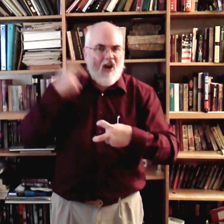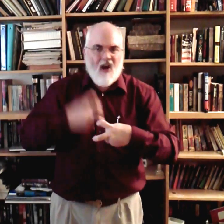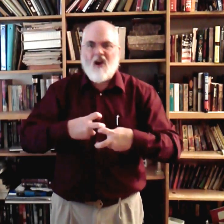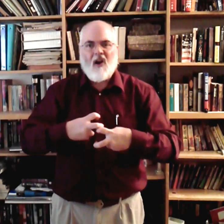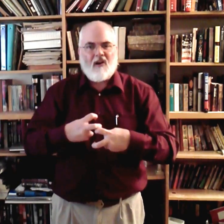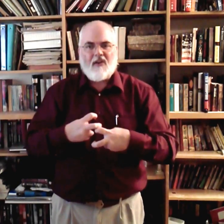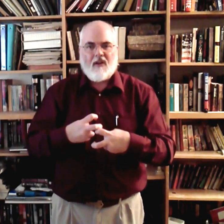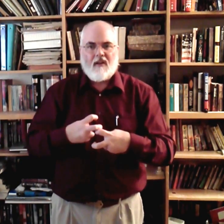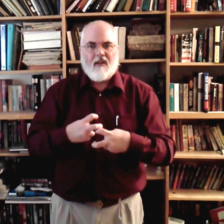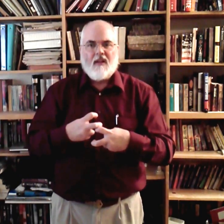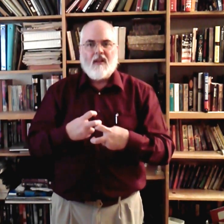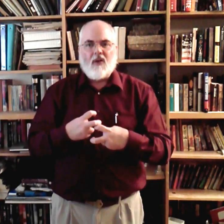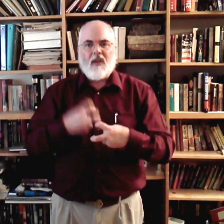Hard. Okay?